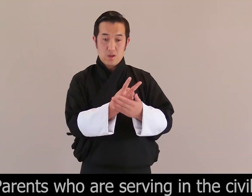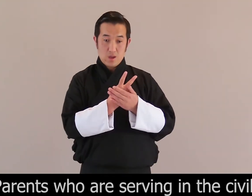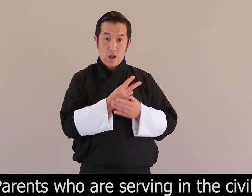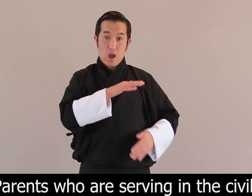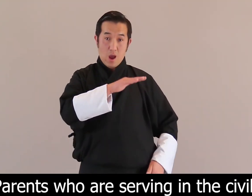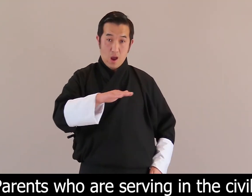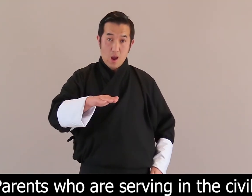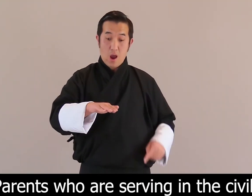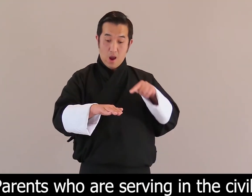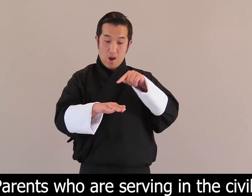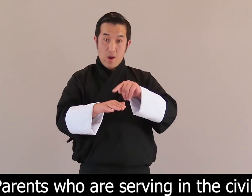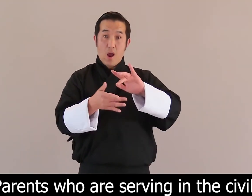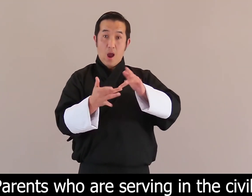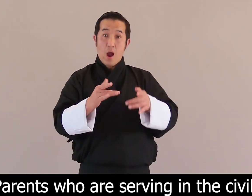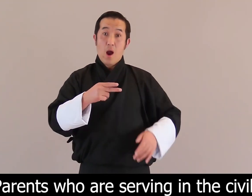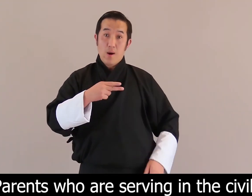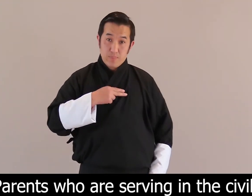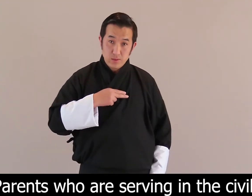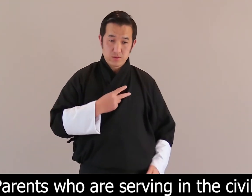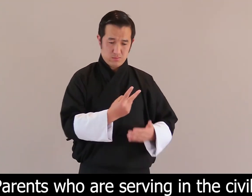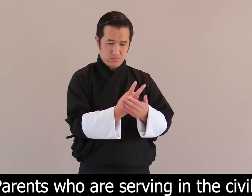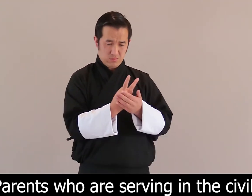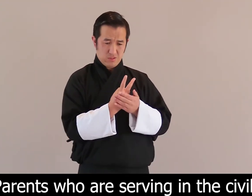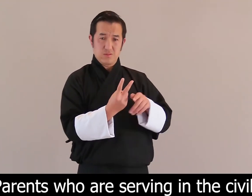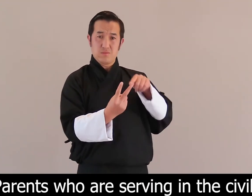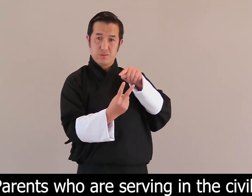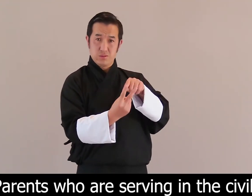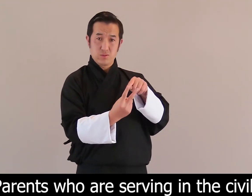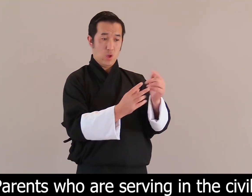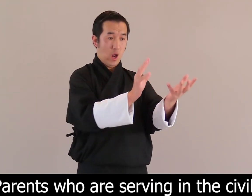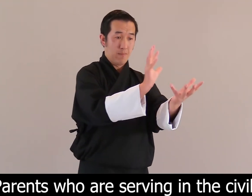Parents who are serving in the civil service or corporations